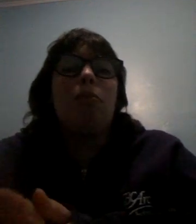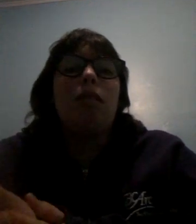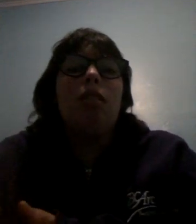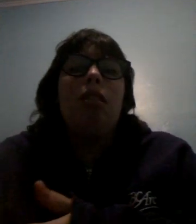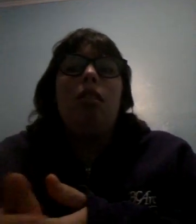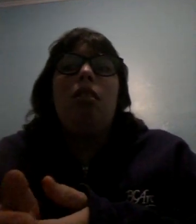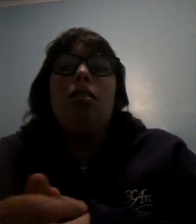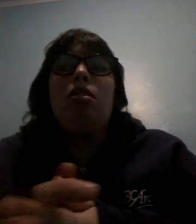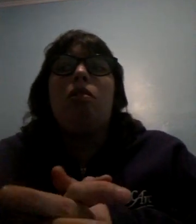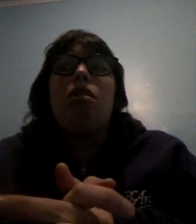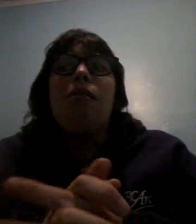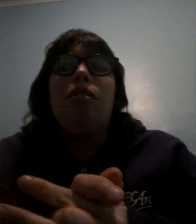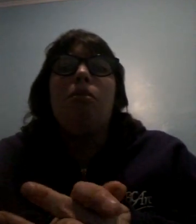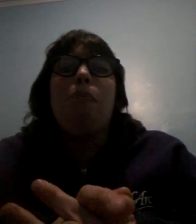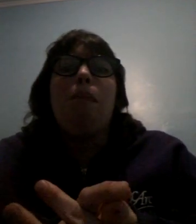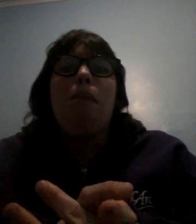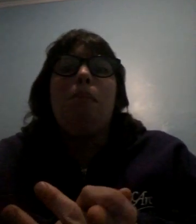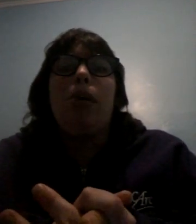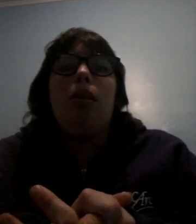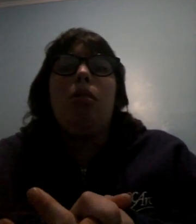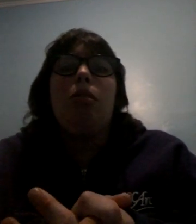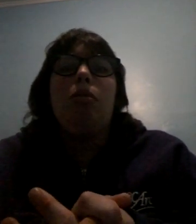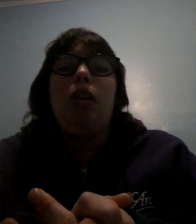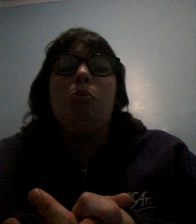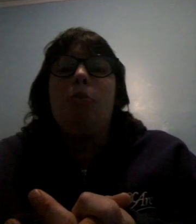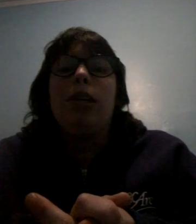she was having her brain heart moment